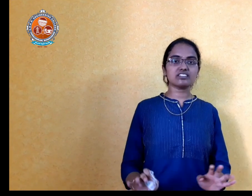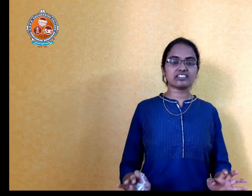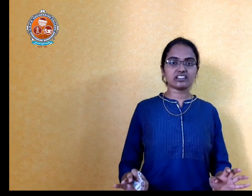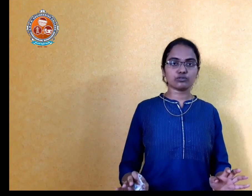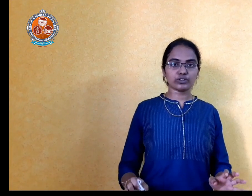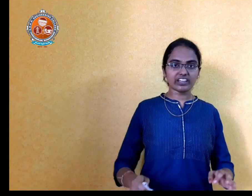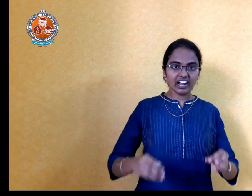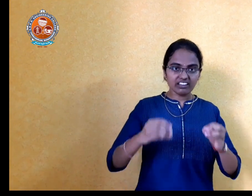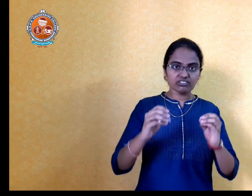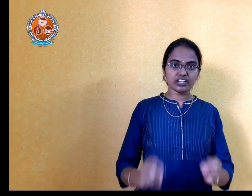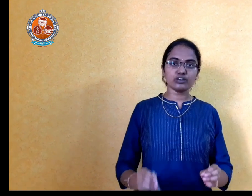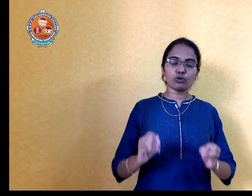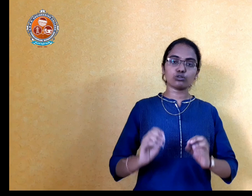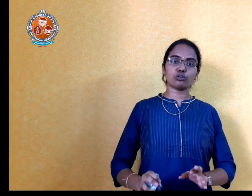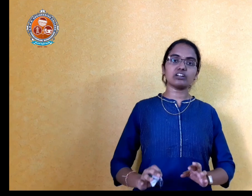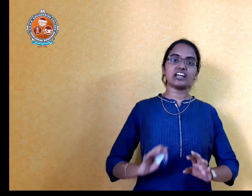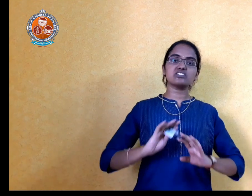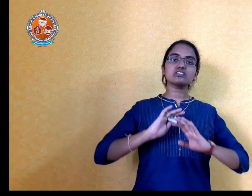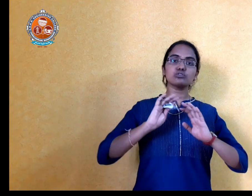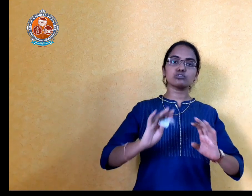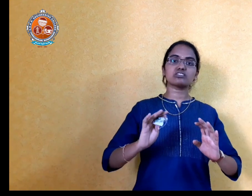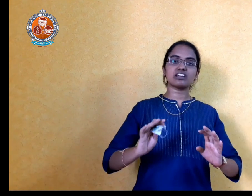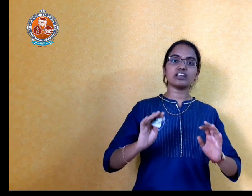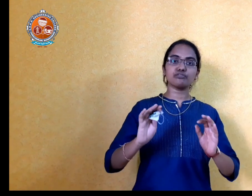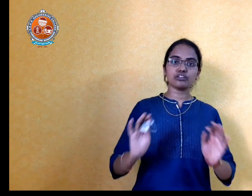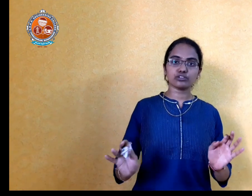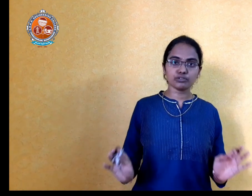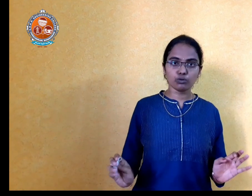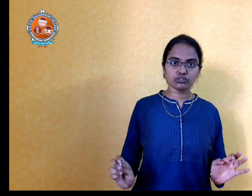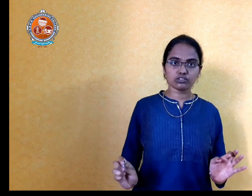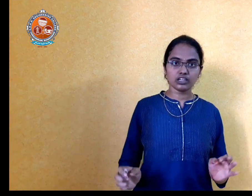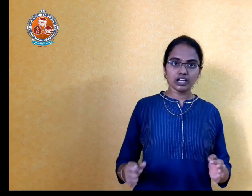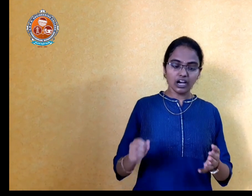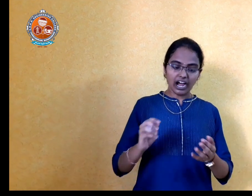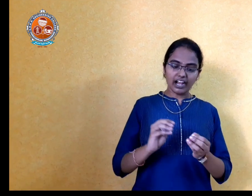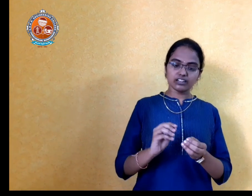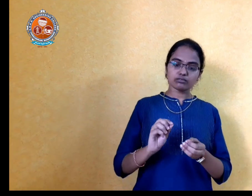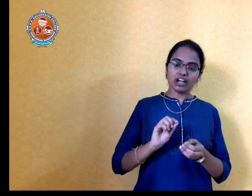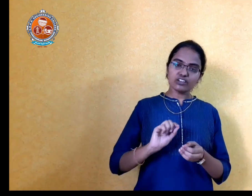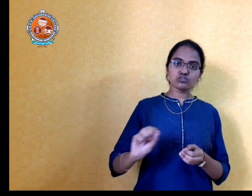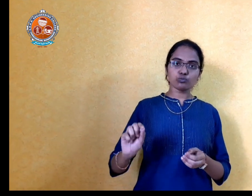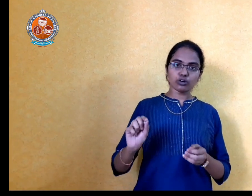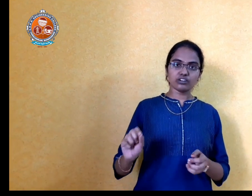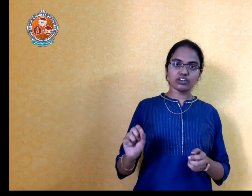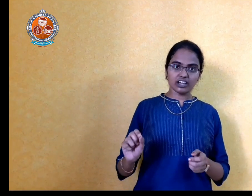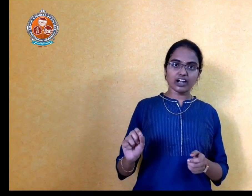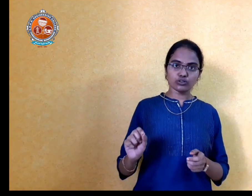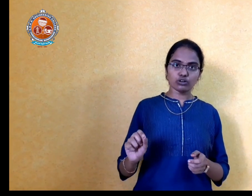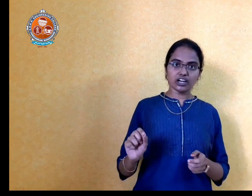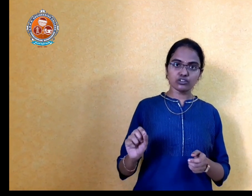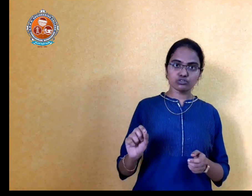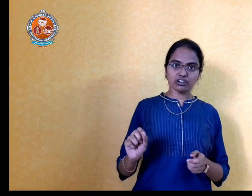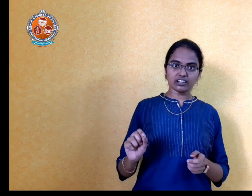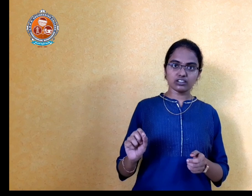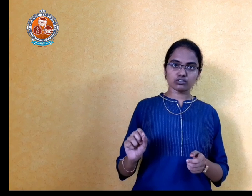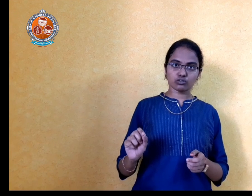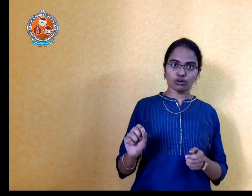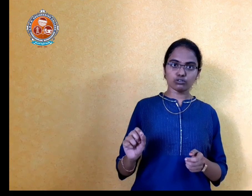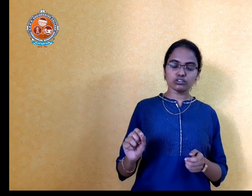sit. Whether I read or not, I just used to sit in front of the books. And I used to, whatever I told her, used to write the short notes.